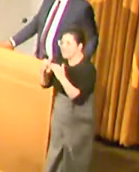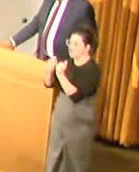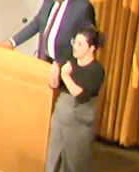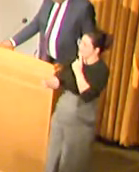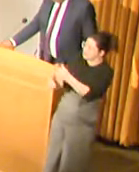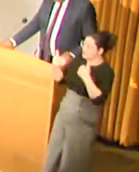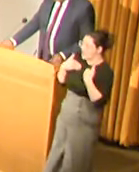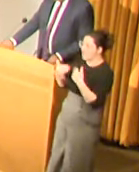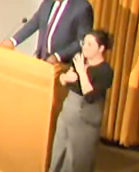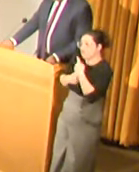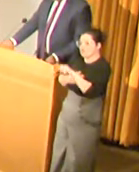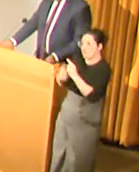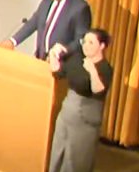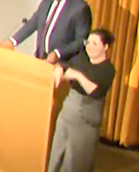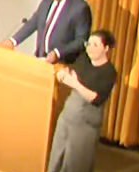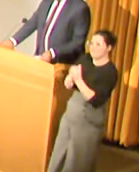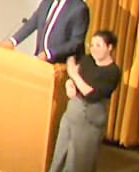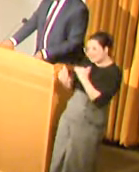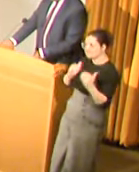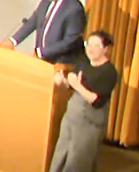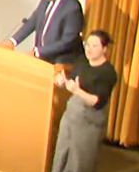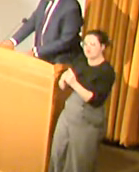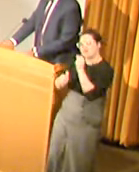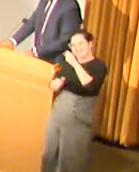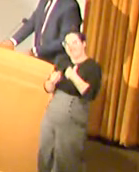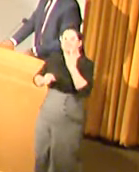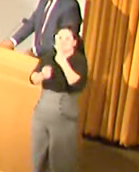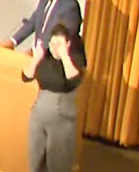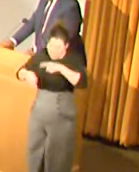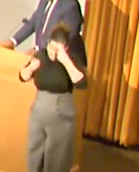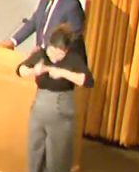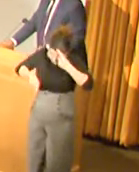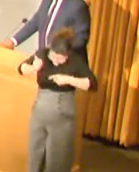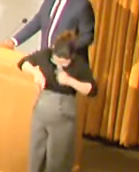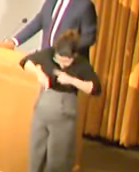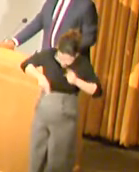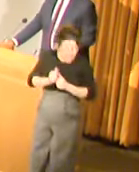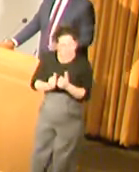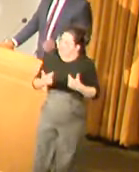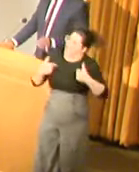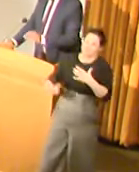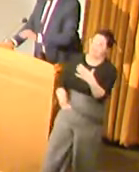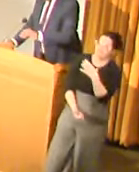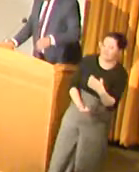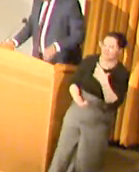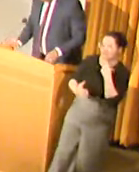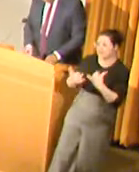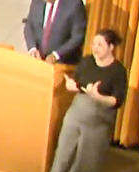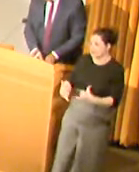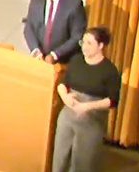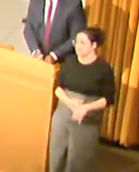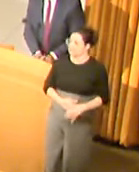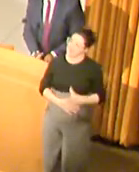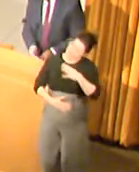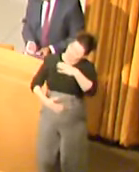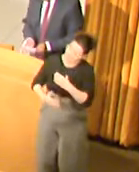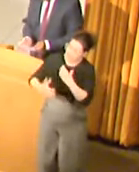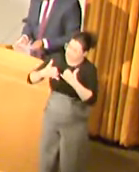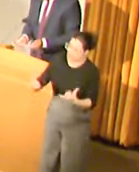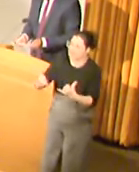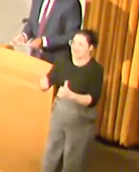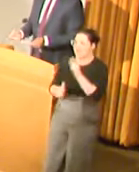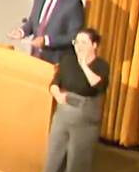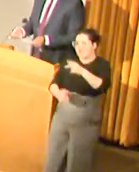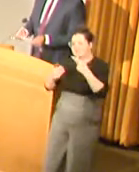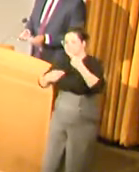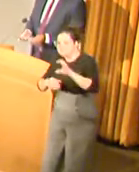If they go, hey, y'all come here. Make it fair. They got something going on. And I'm complaining right now. I'm complaining right now.